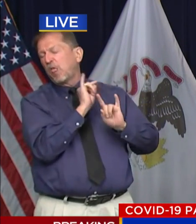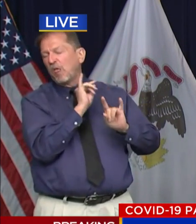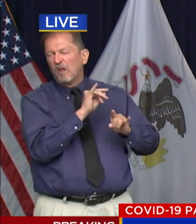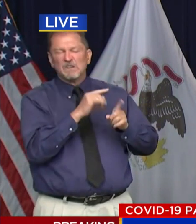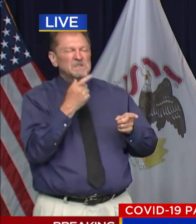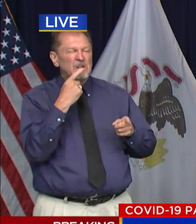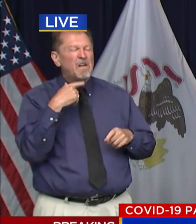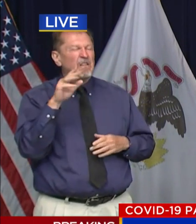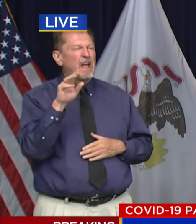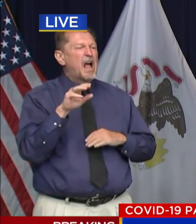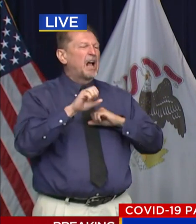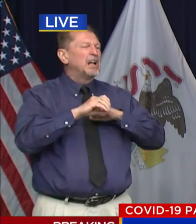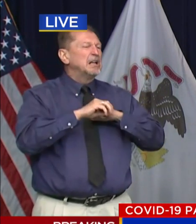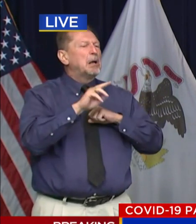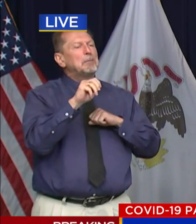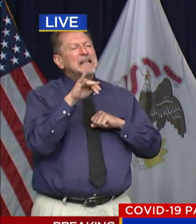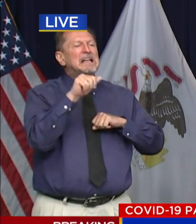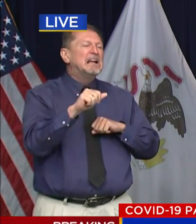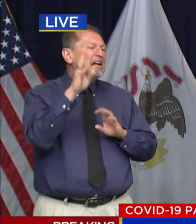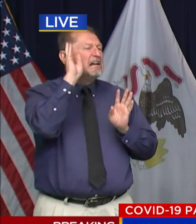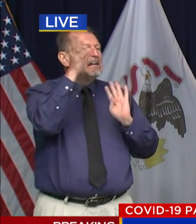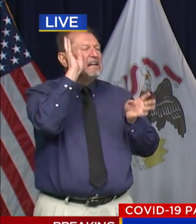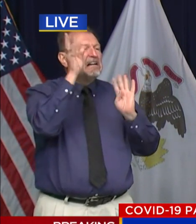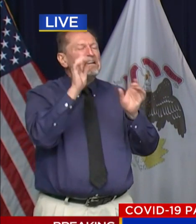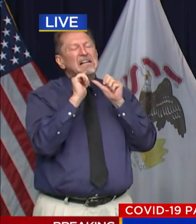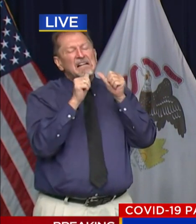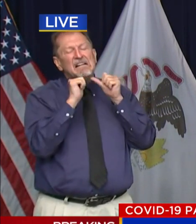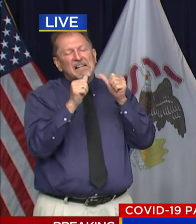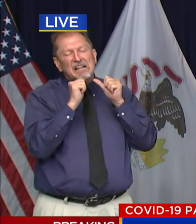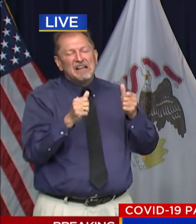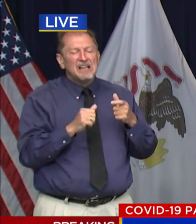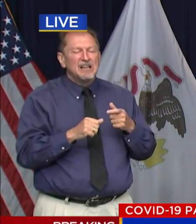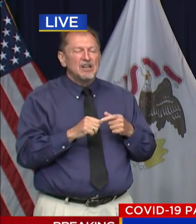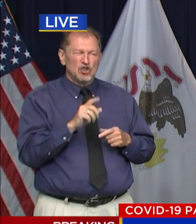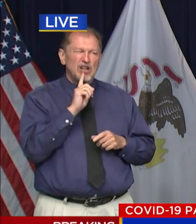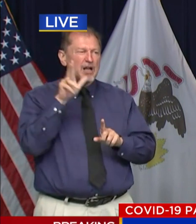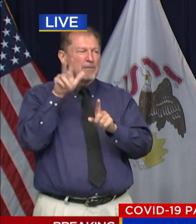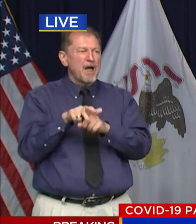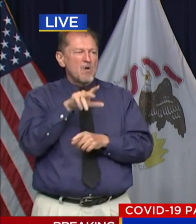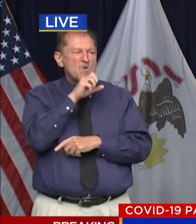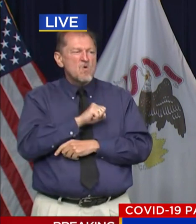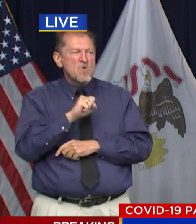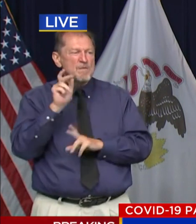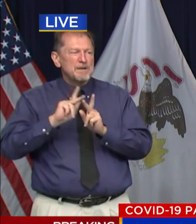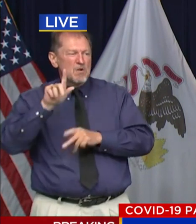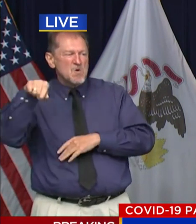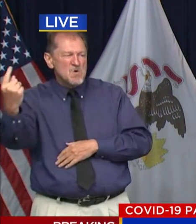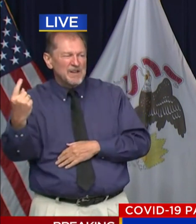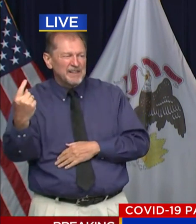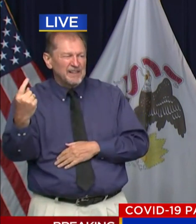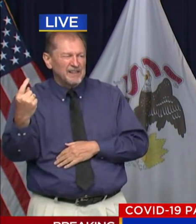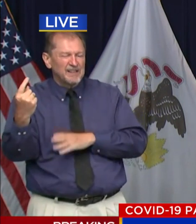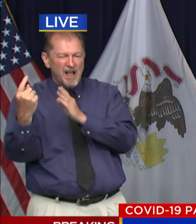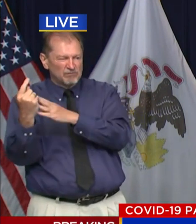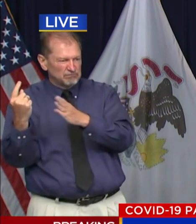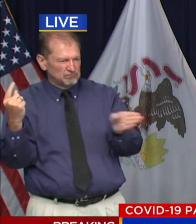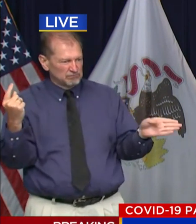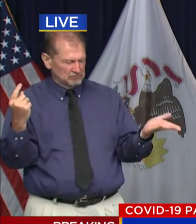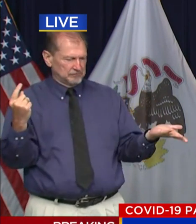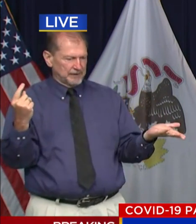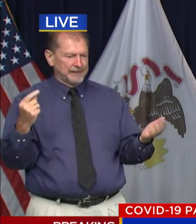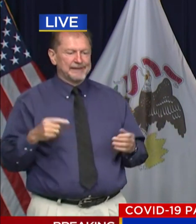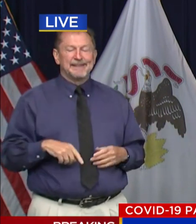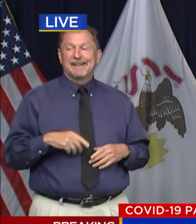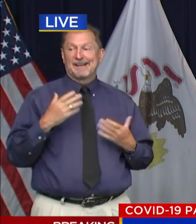problem for old people. Now their argument has changed. Their new argument is it's just new